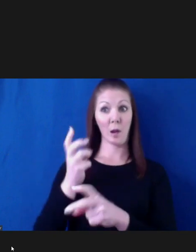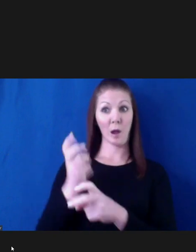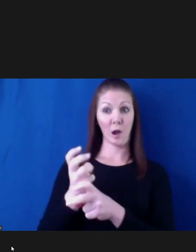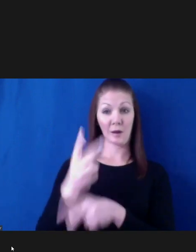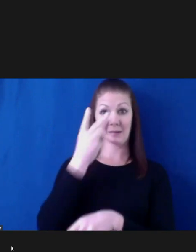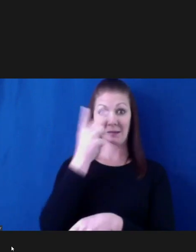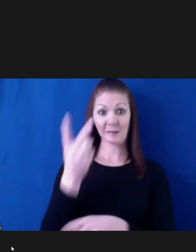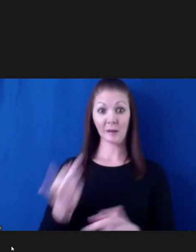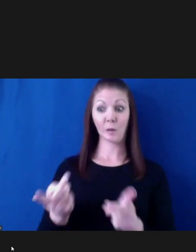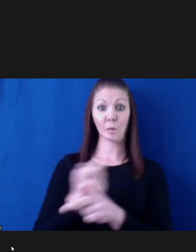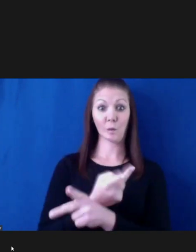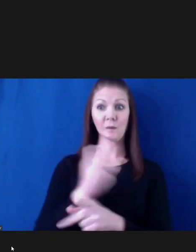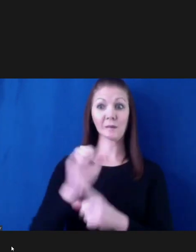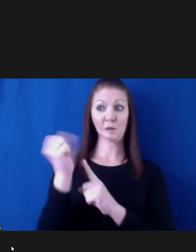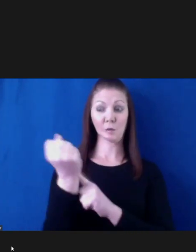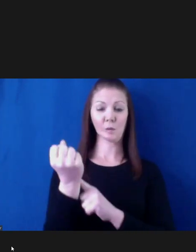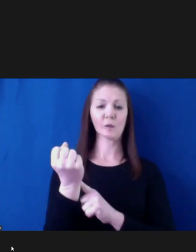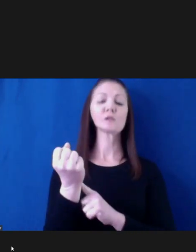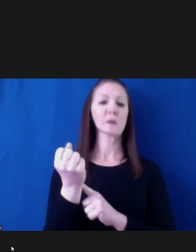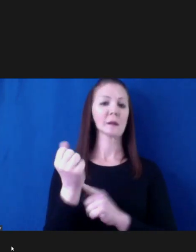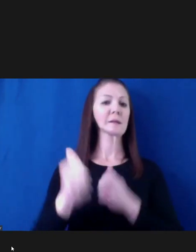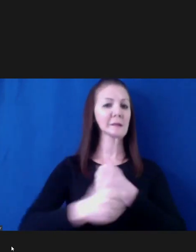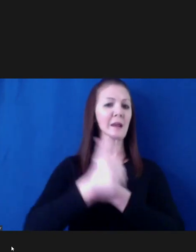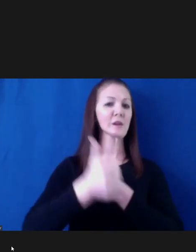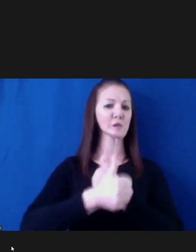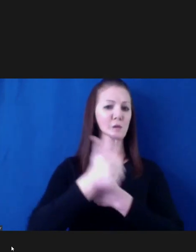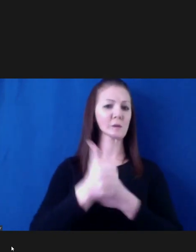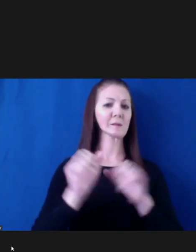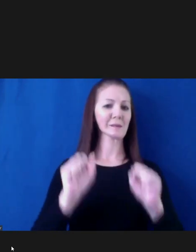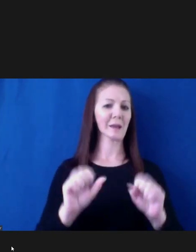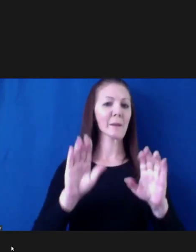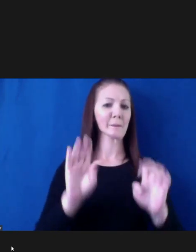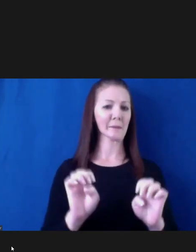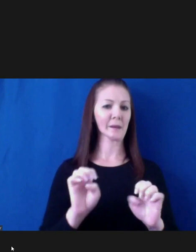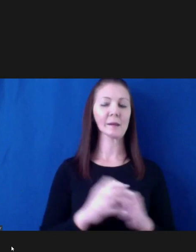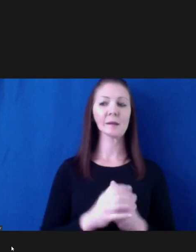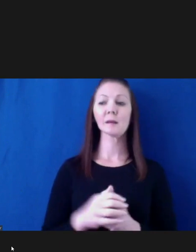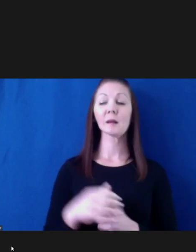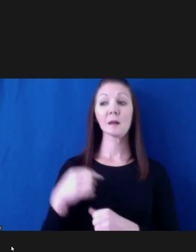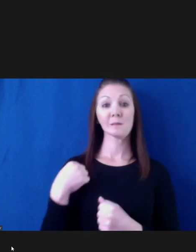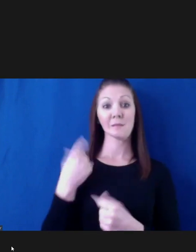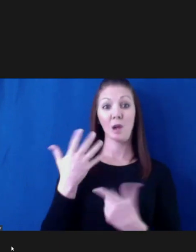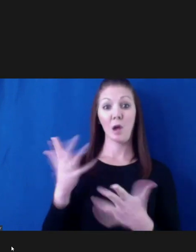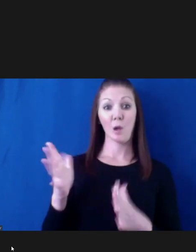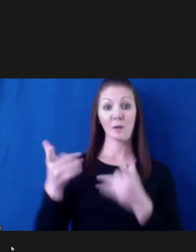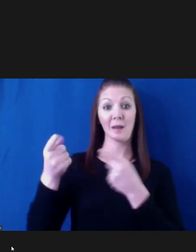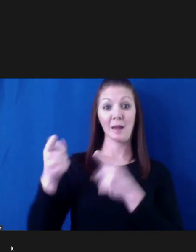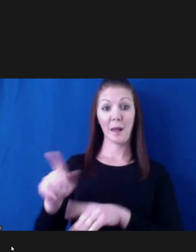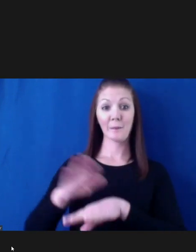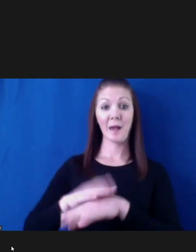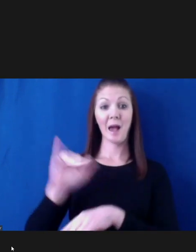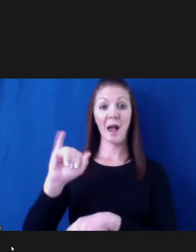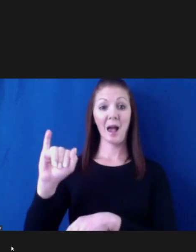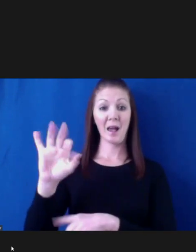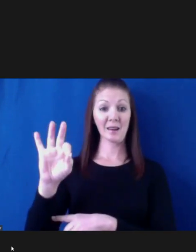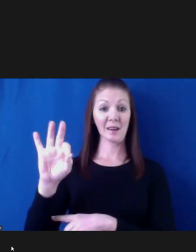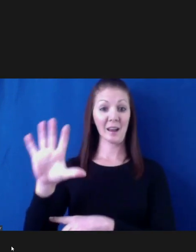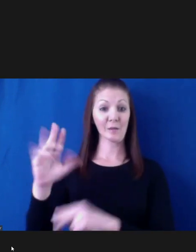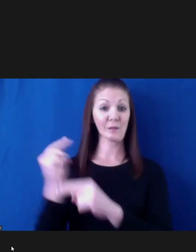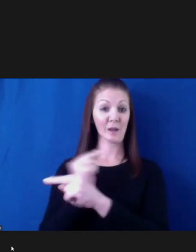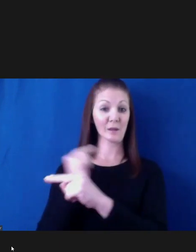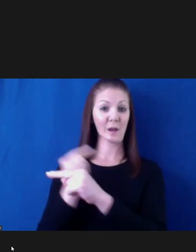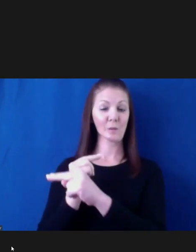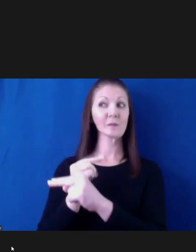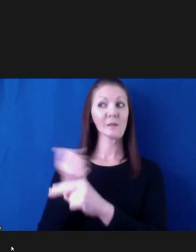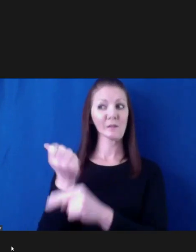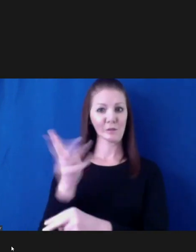We found on, you know, I-95, there have been a couple of terrible automobile accidents, one rollover. What that